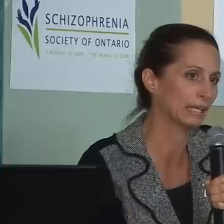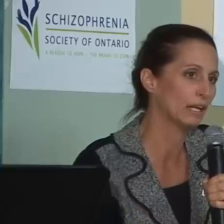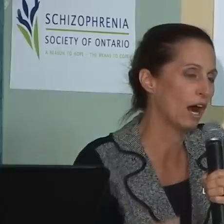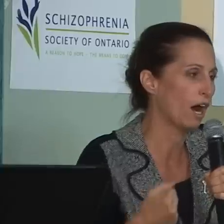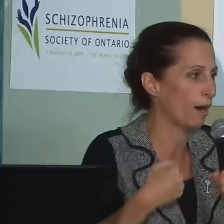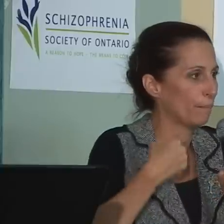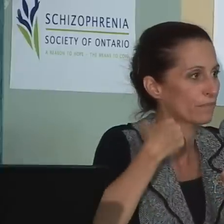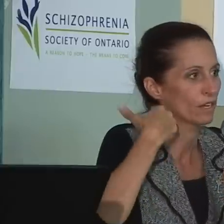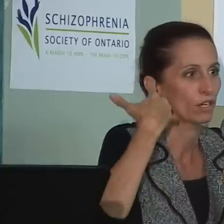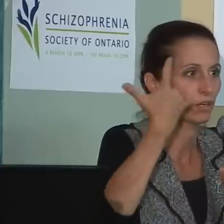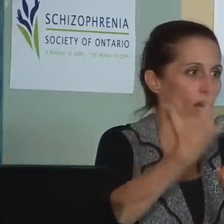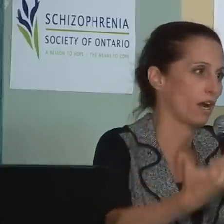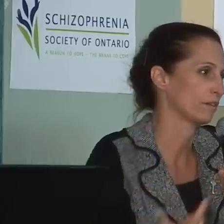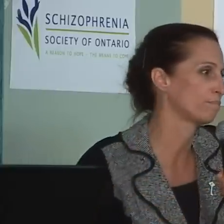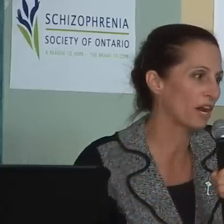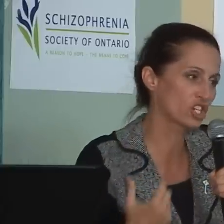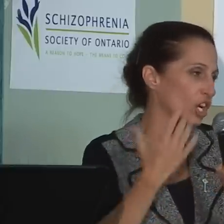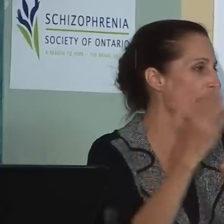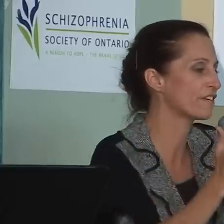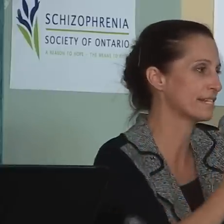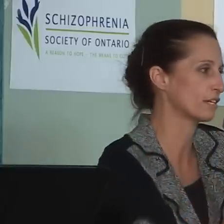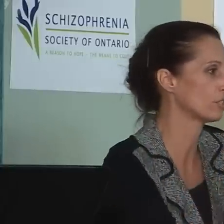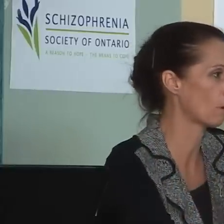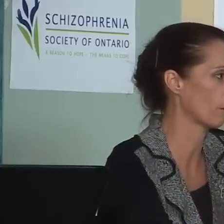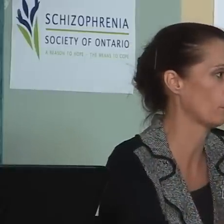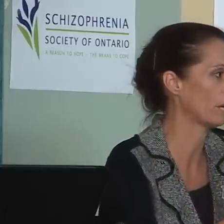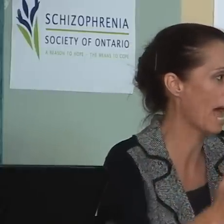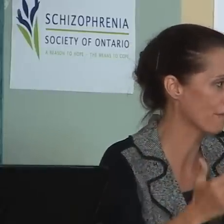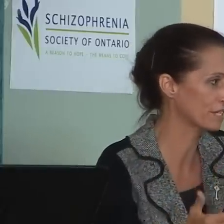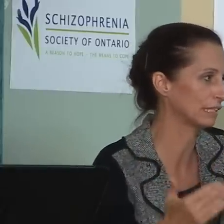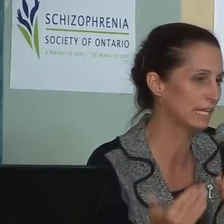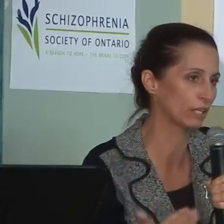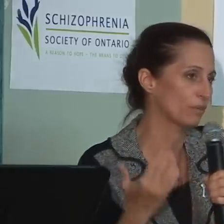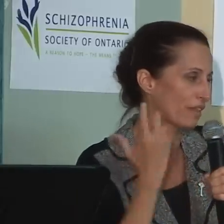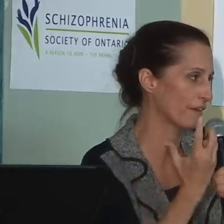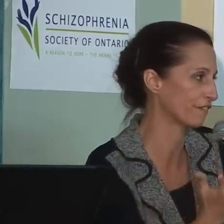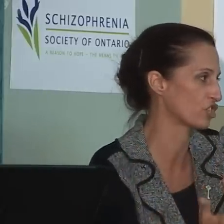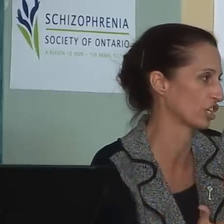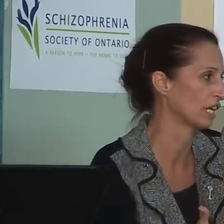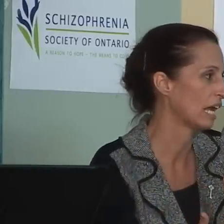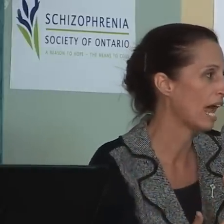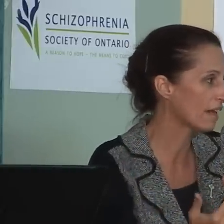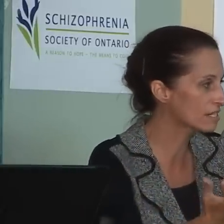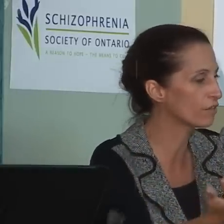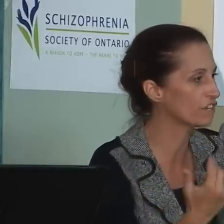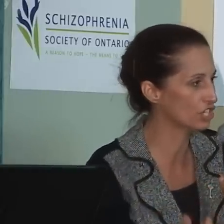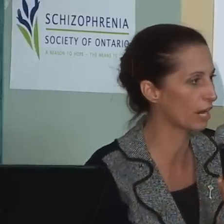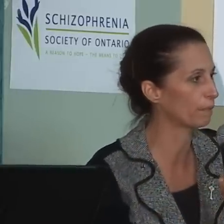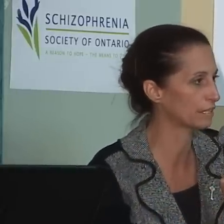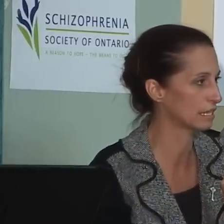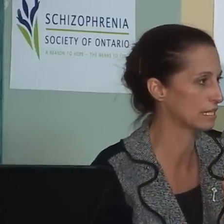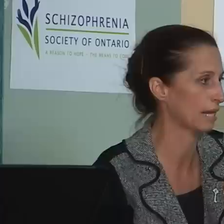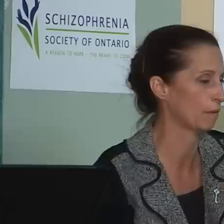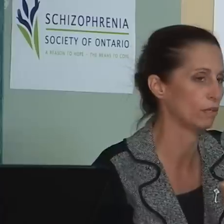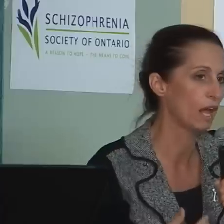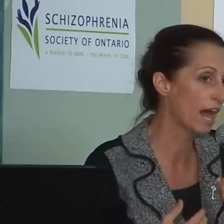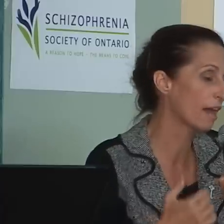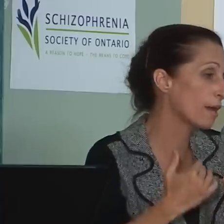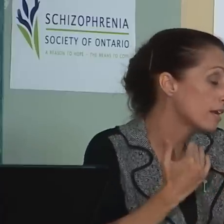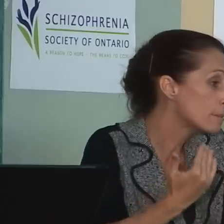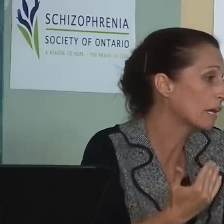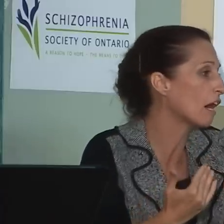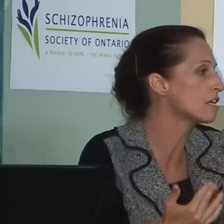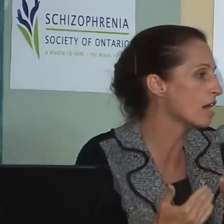Planning, um, budget. Every single department we have to lead with that vision. And that's the vision I bring to the table.